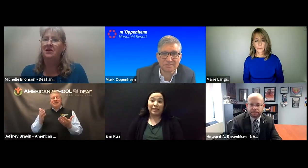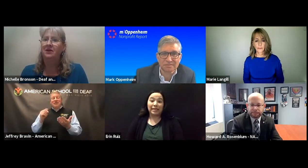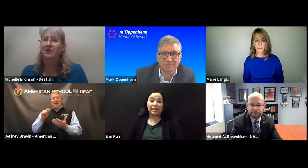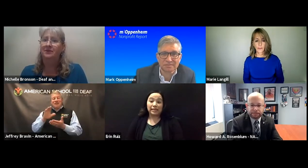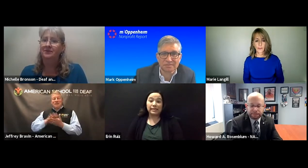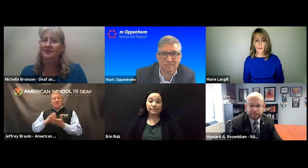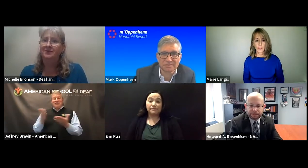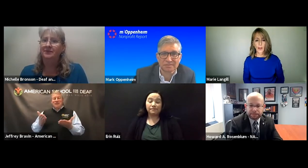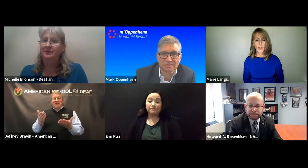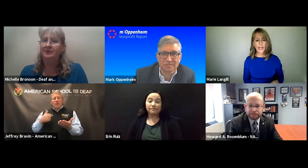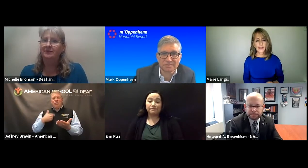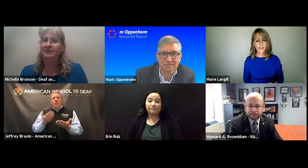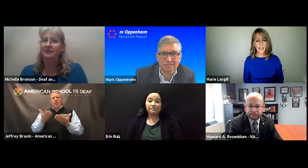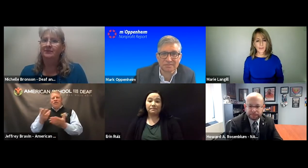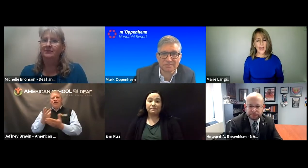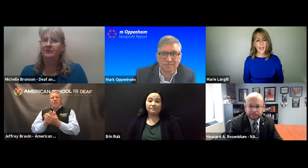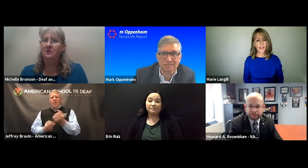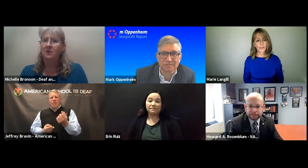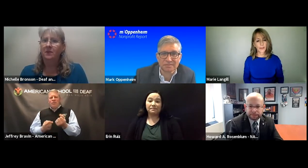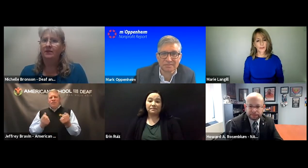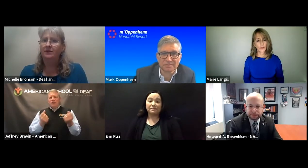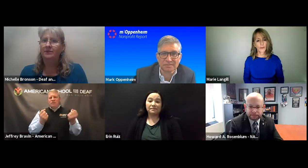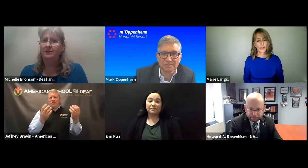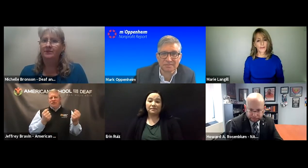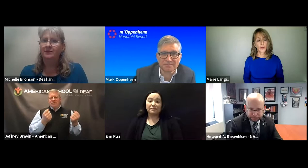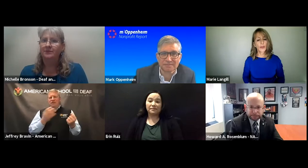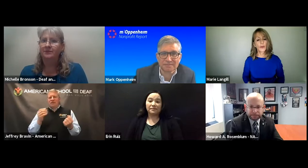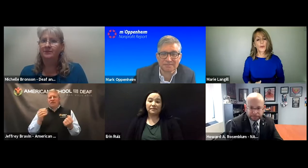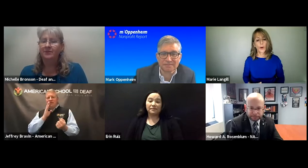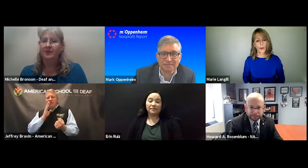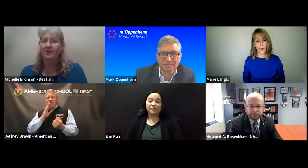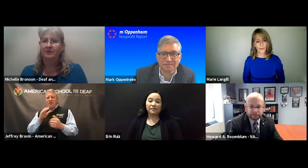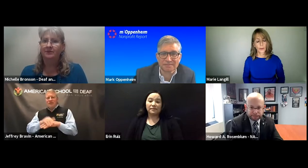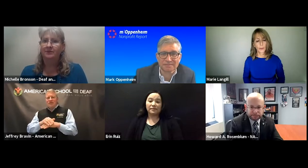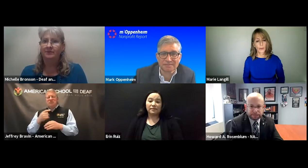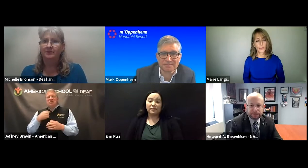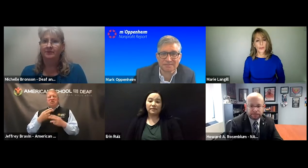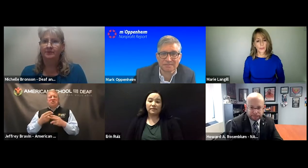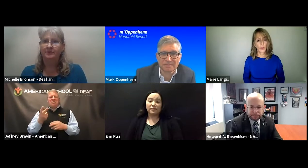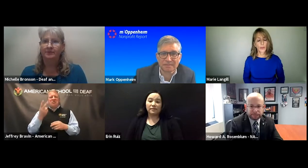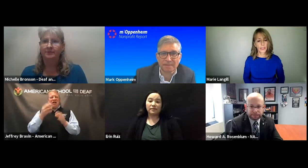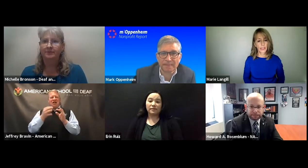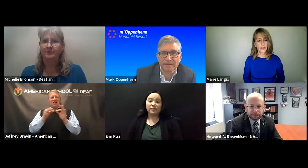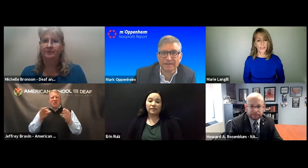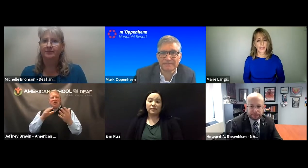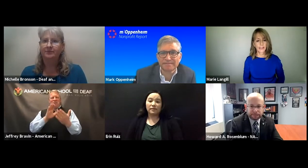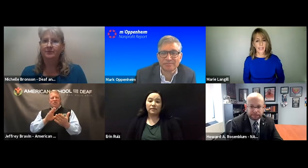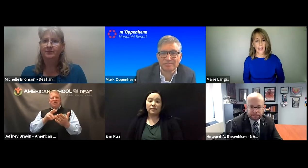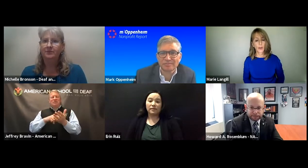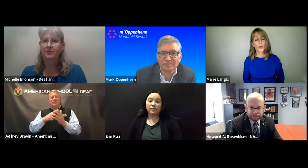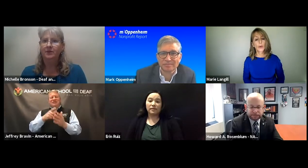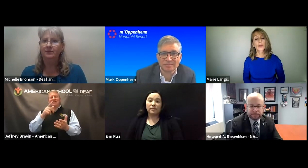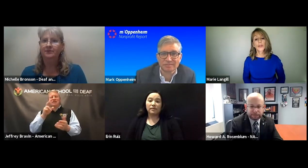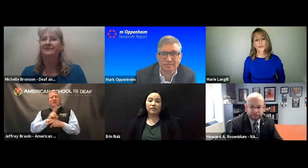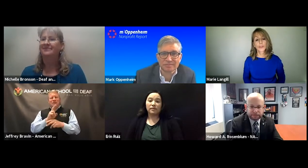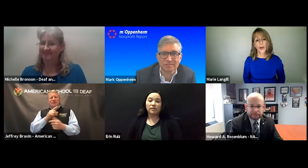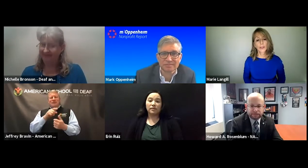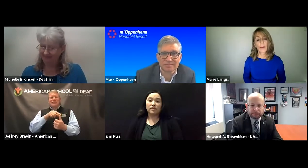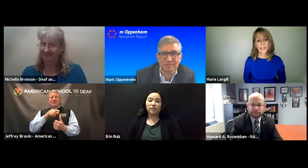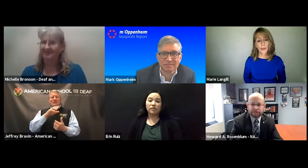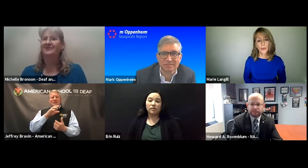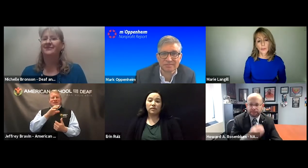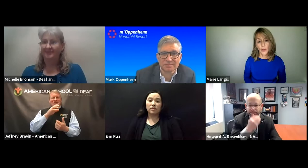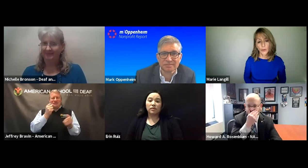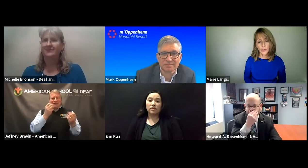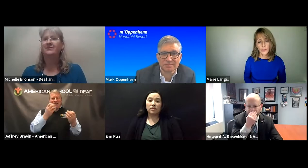and linguistics. I want to add at same time at American School for the Deaf here, we do all offer both spoken English and sign. We use what's